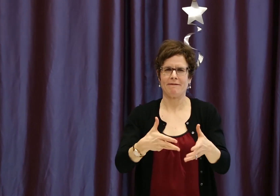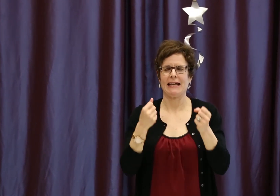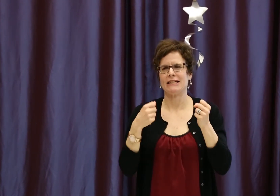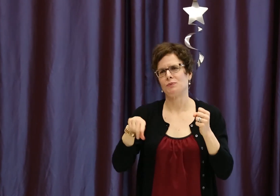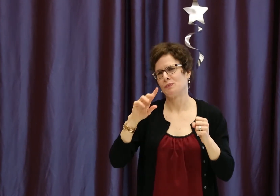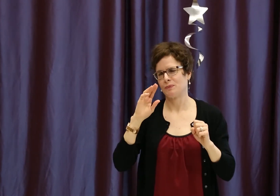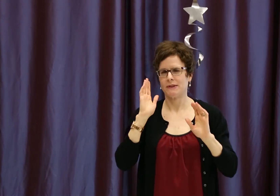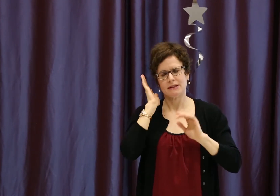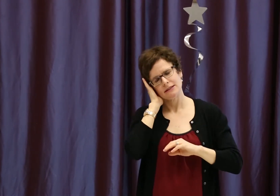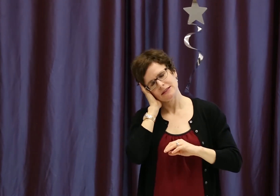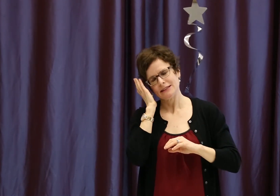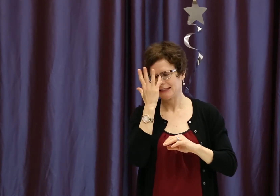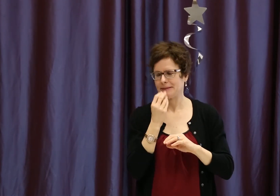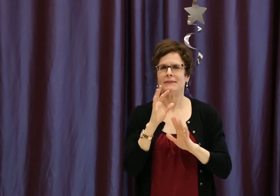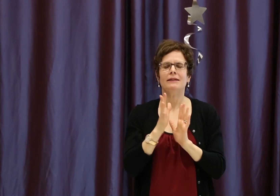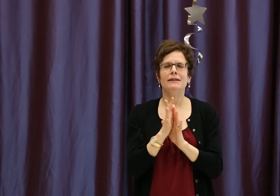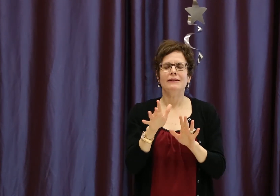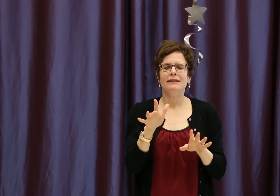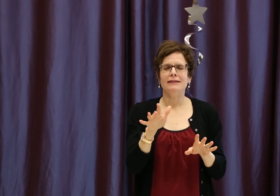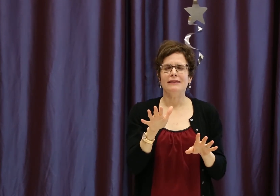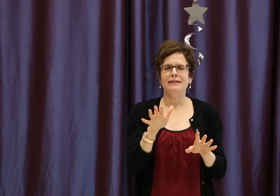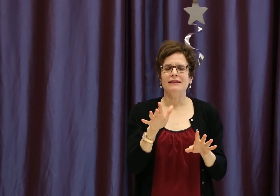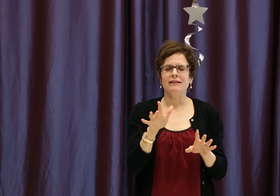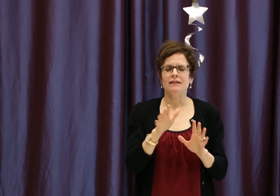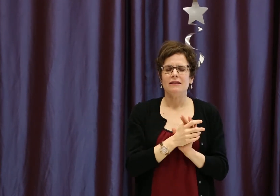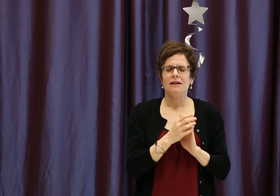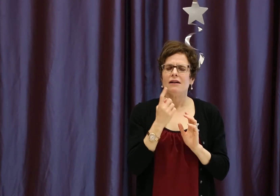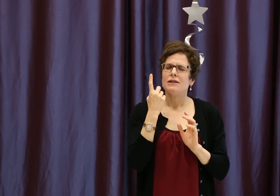I'll try to wrap up quickly so I don't put everyone to sleep here.